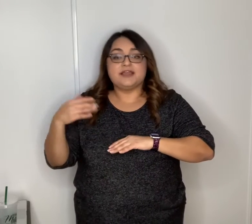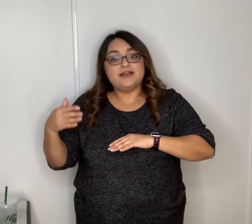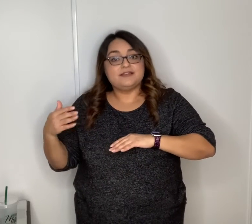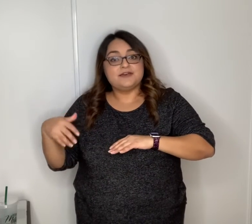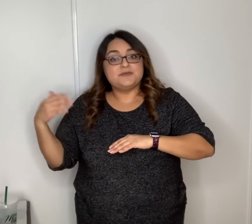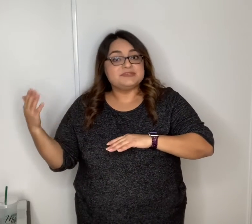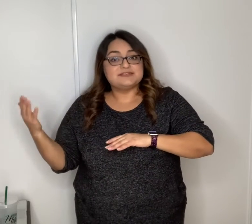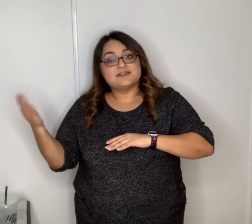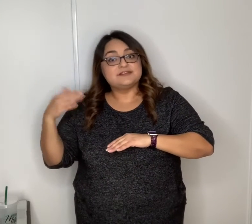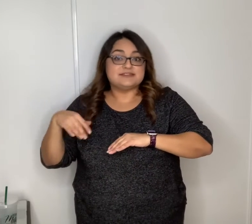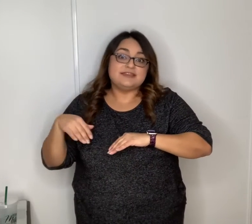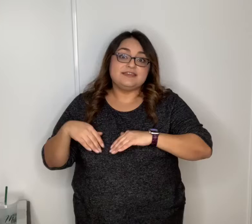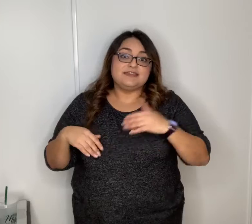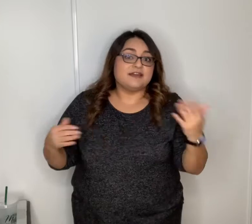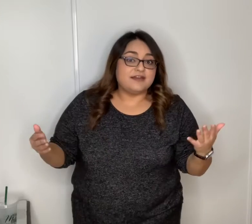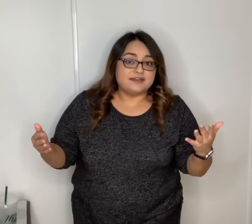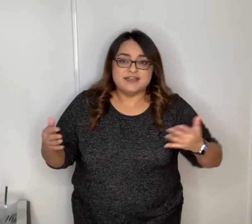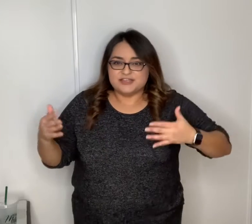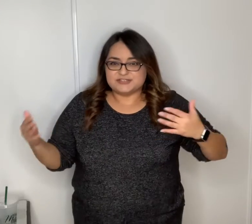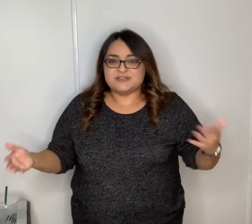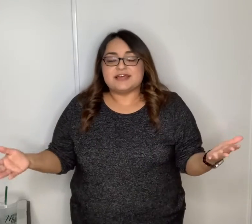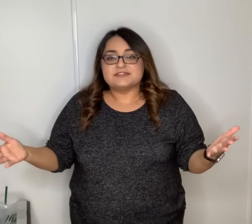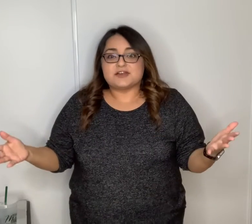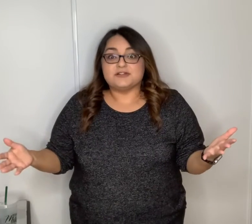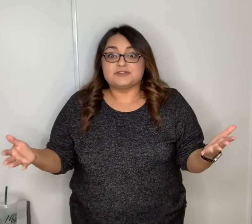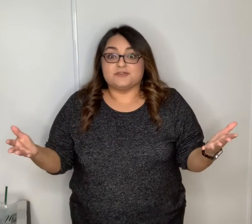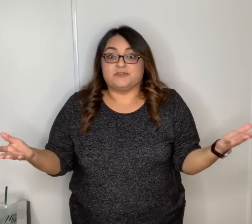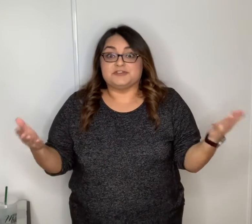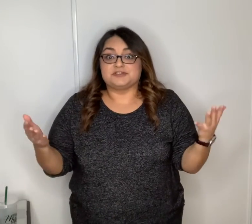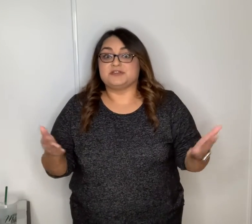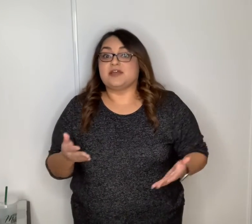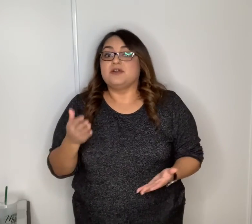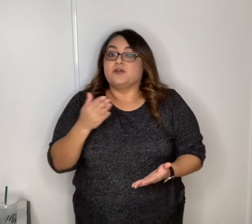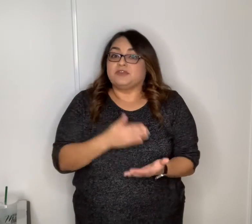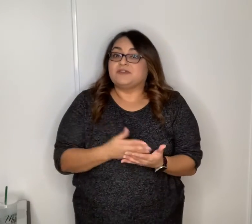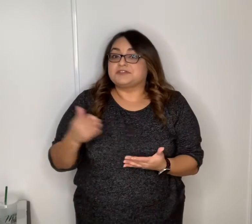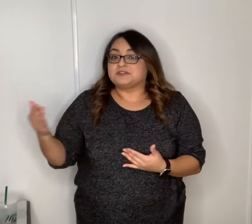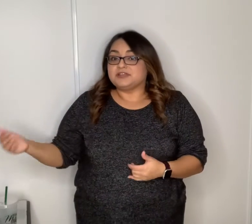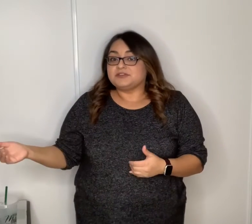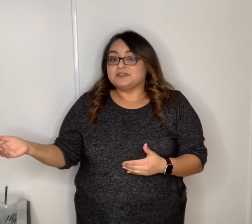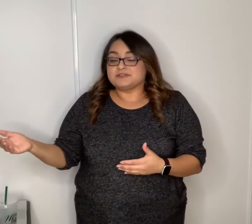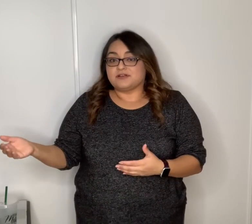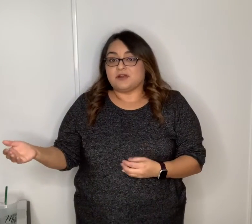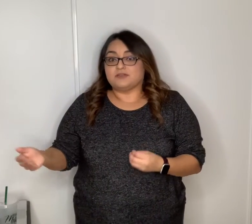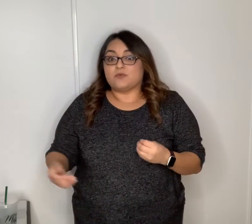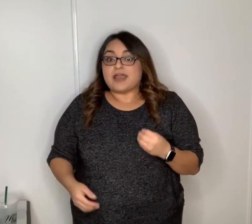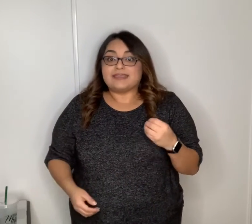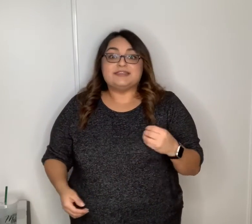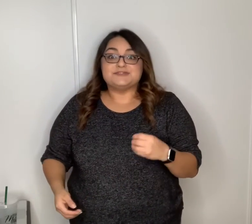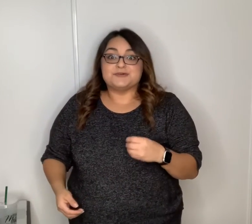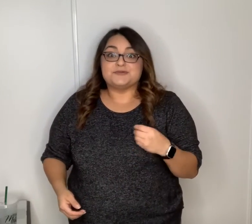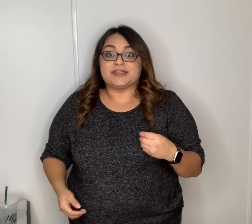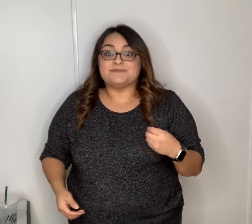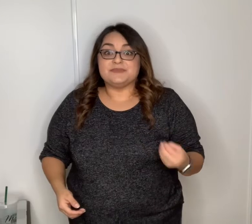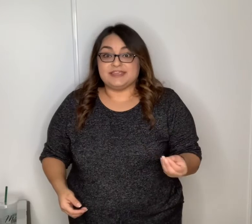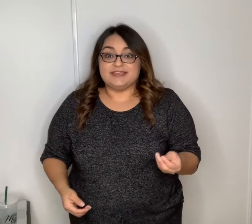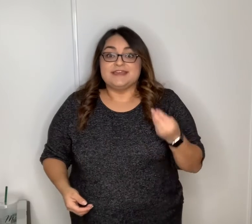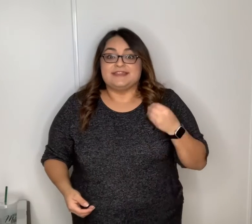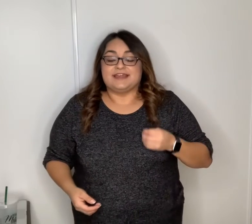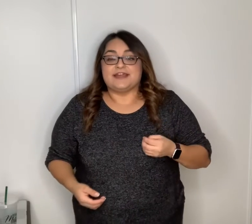hello mrs. Garcia so that's called soulfish so now we've actually learned a song called wacky do re me that